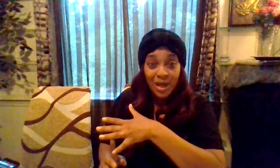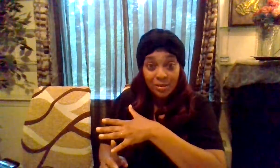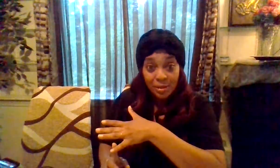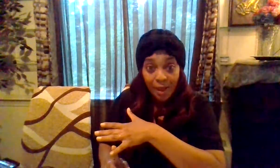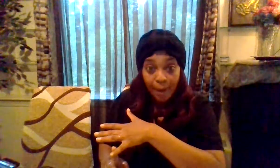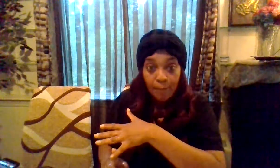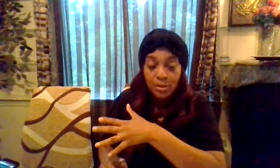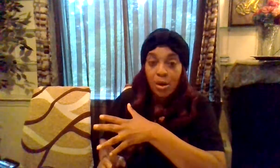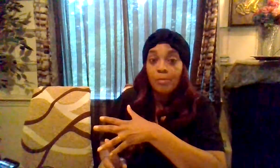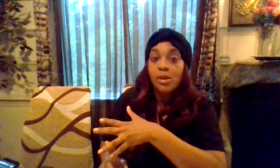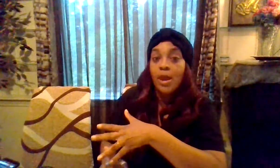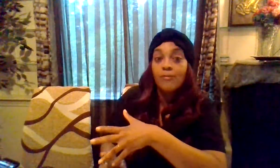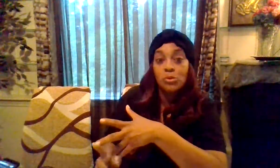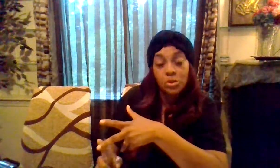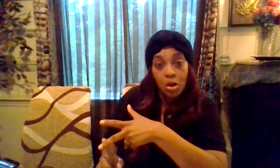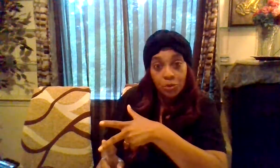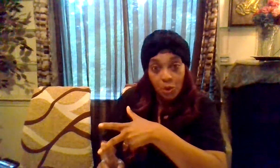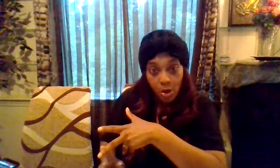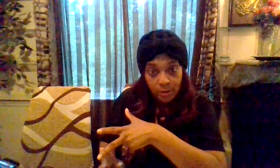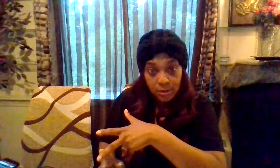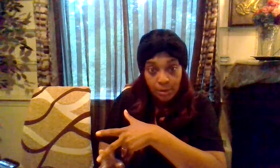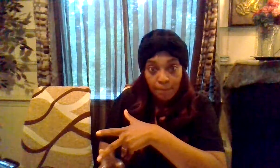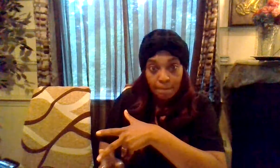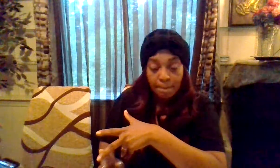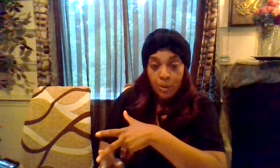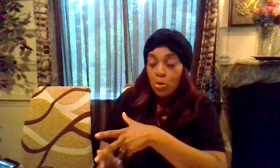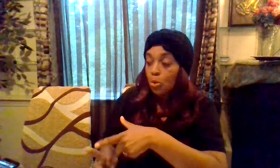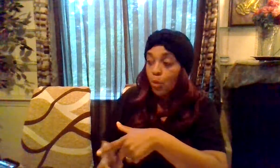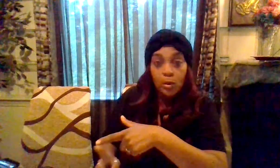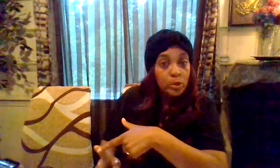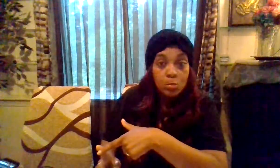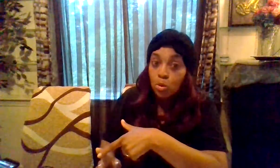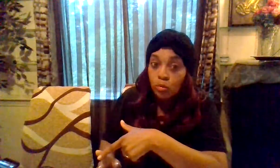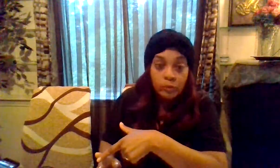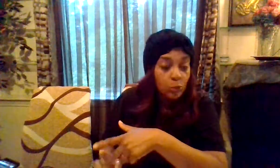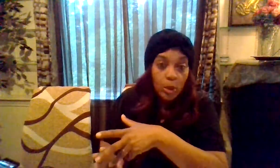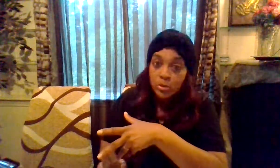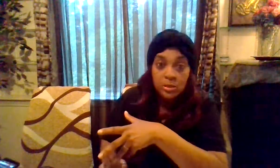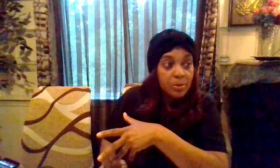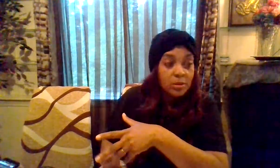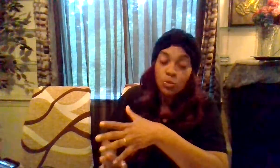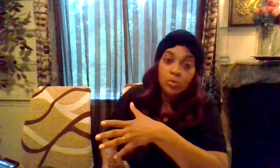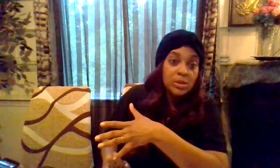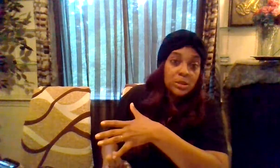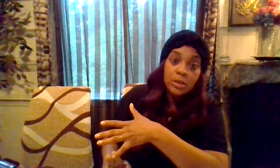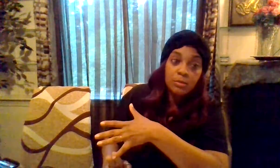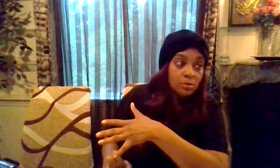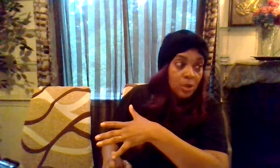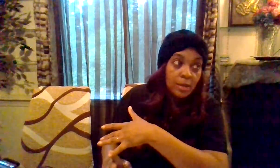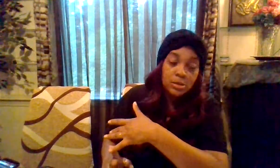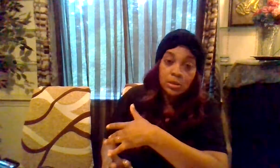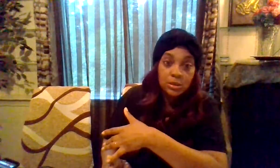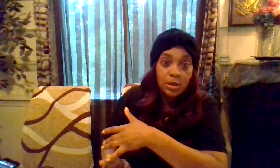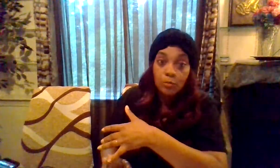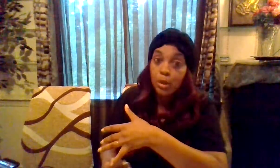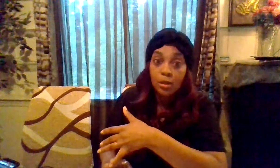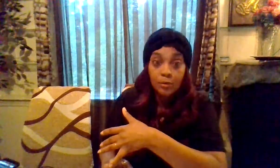toxic habits our behaviors our thoughts you know the way we move the way we speak the way we see not just ourselves but other